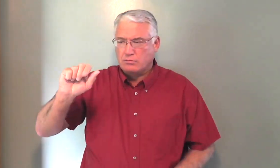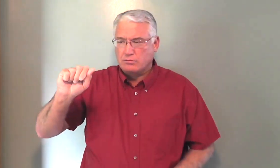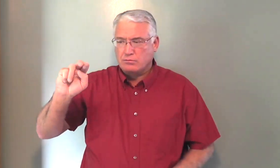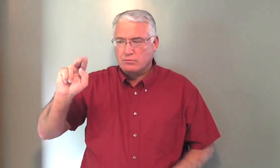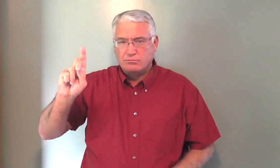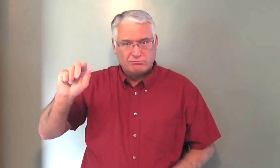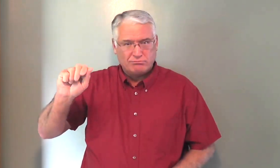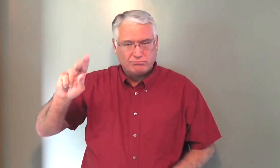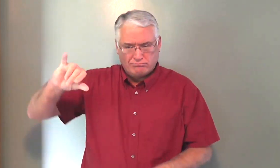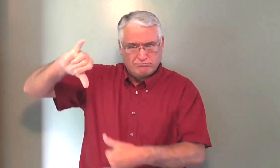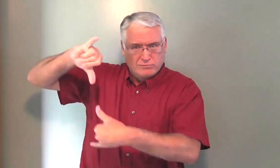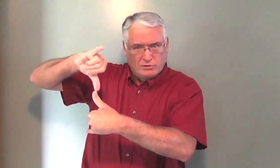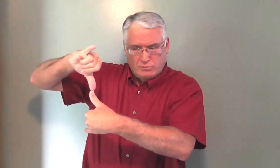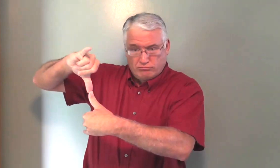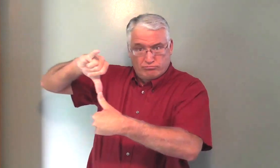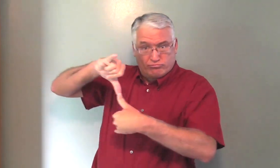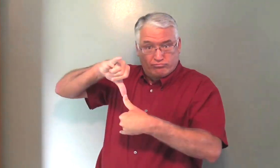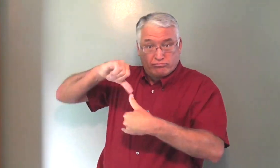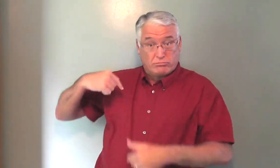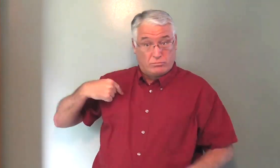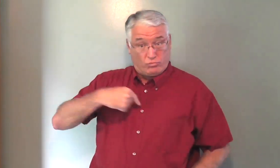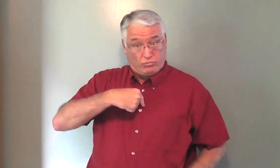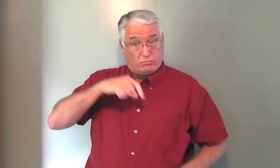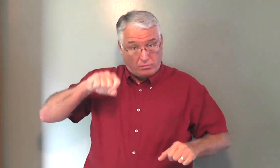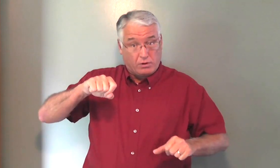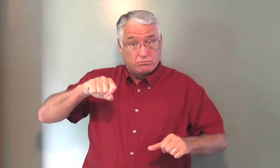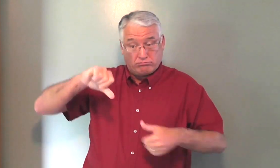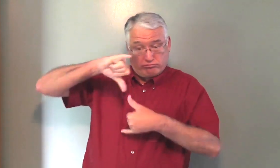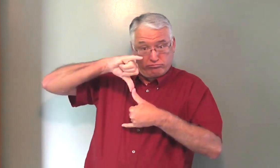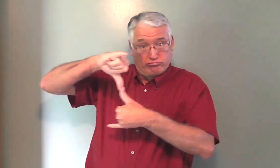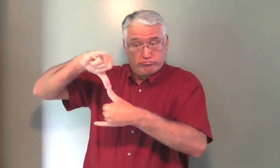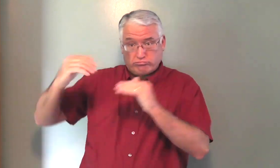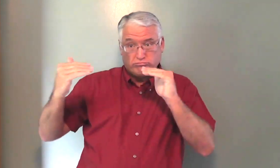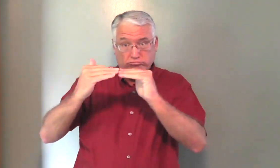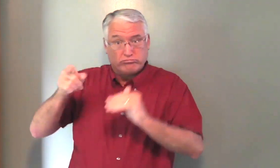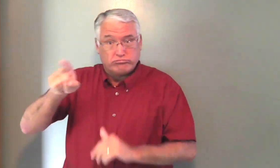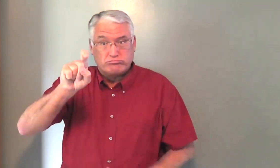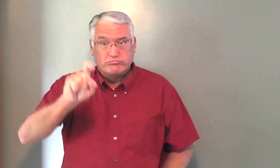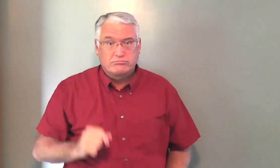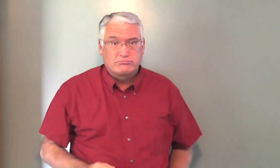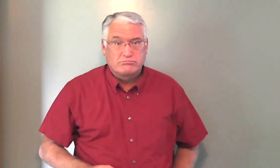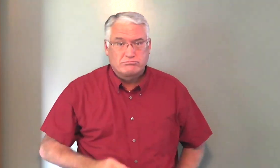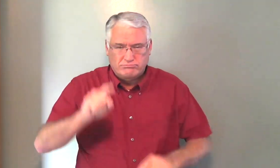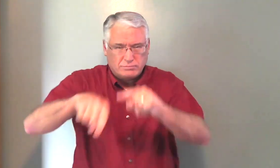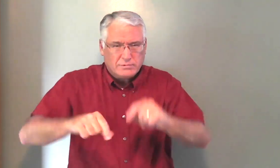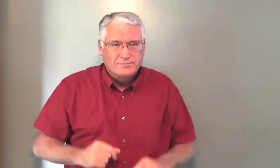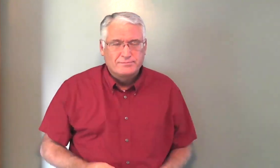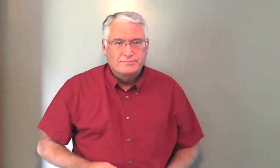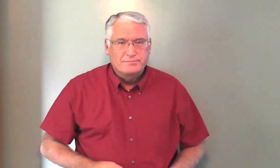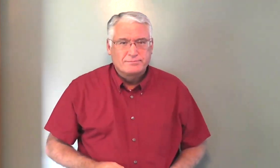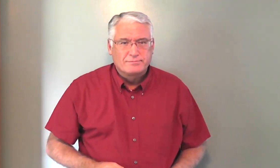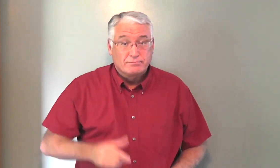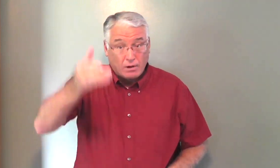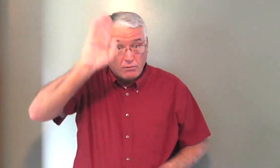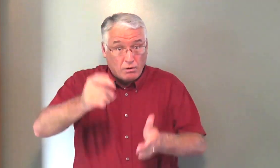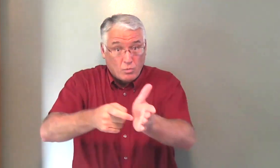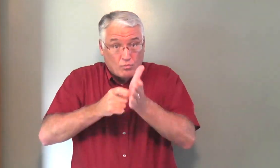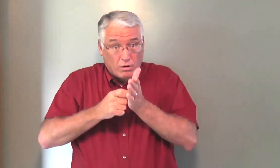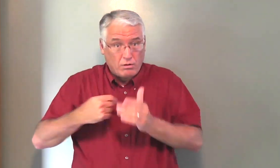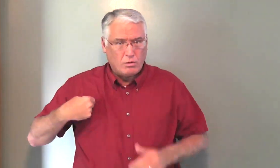He is the standard. Can we measure up to his standard? No, we can't. God requires